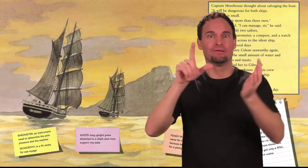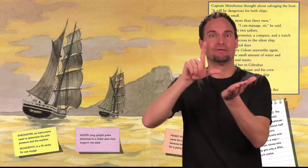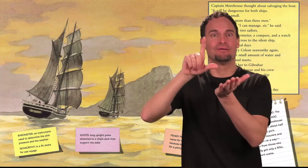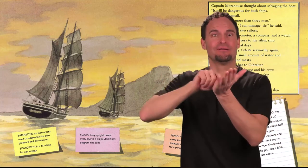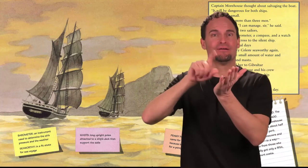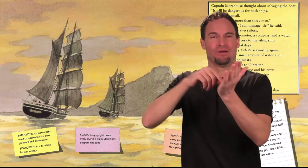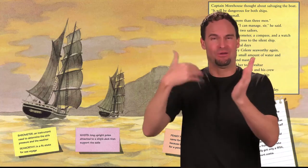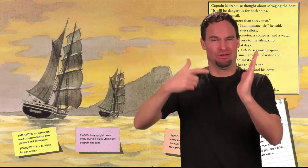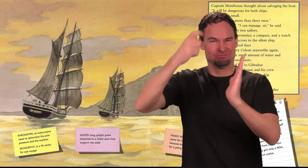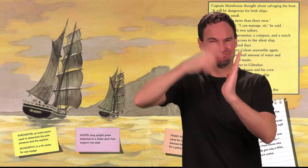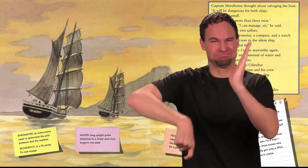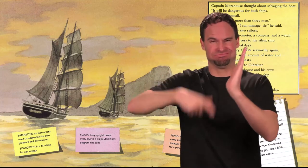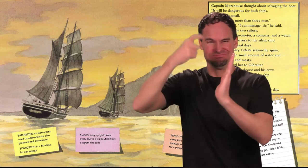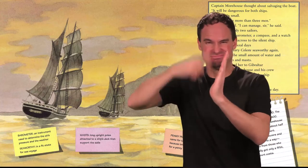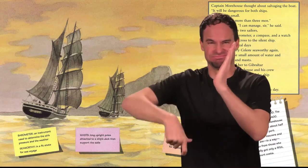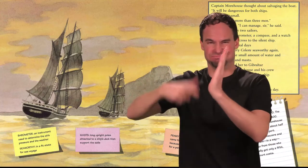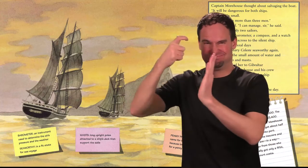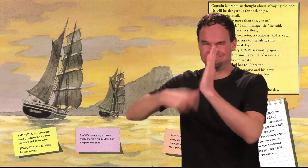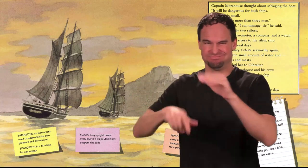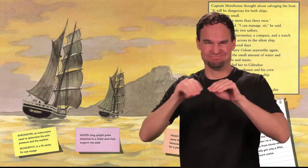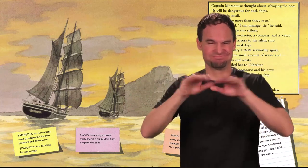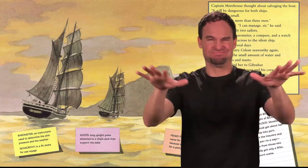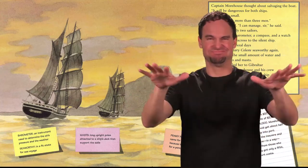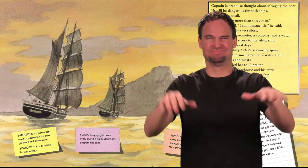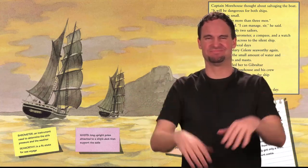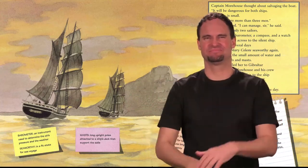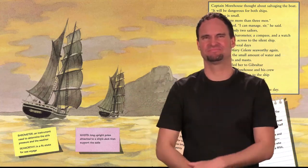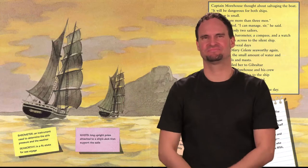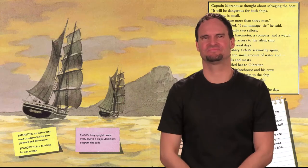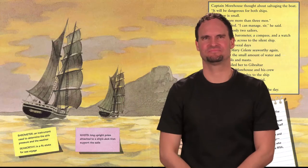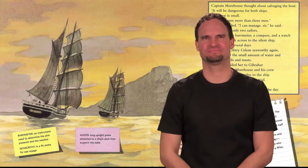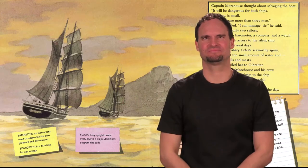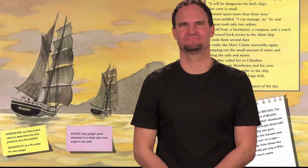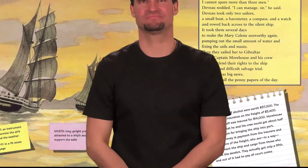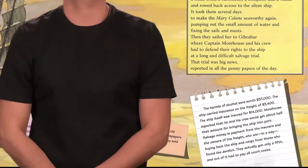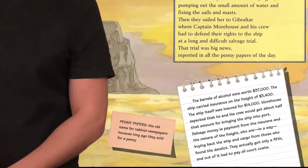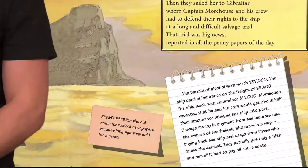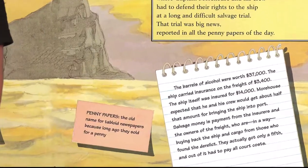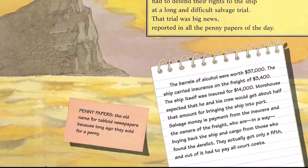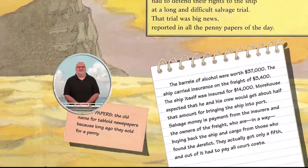That trial was big news, reported in all the penny papers of the day.